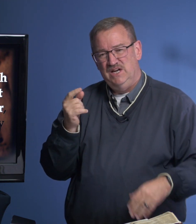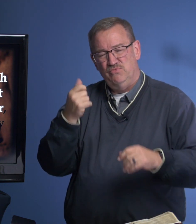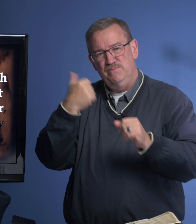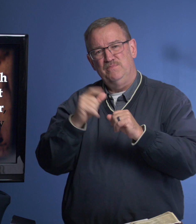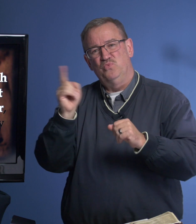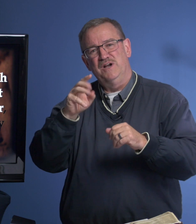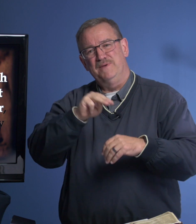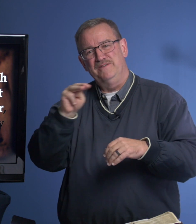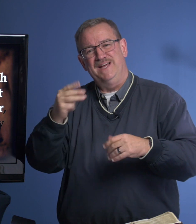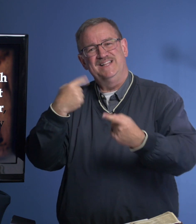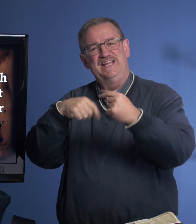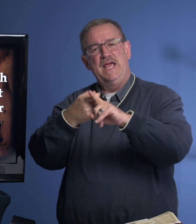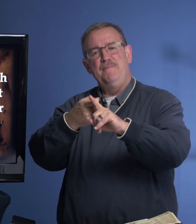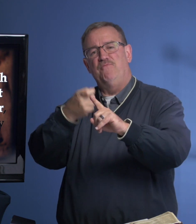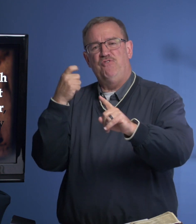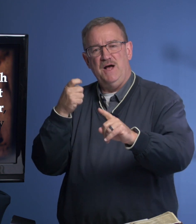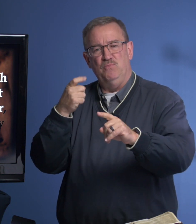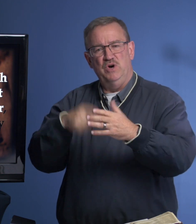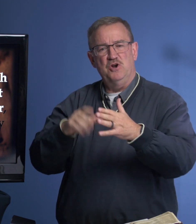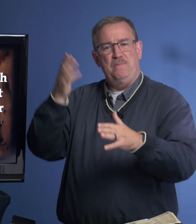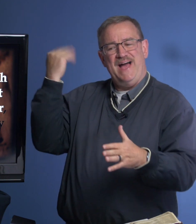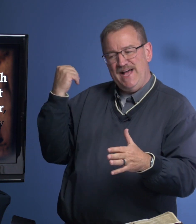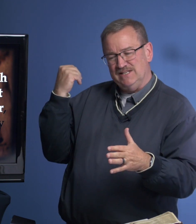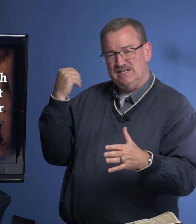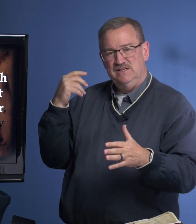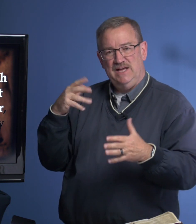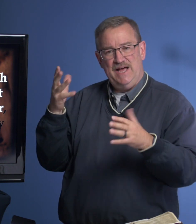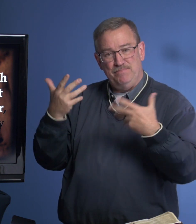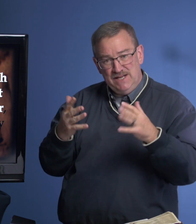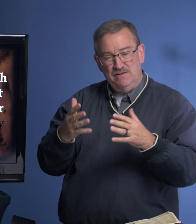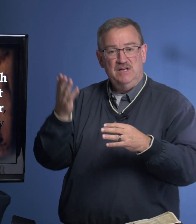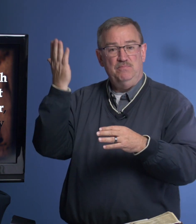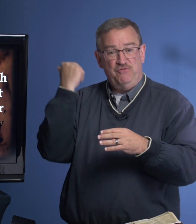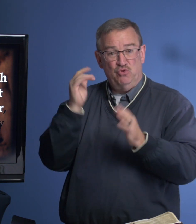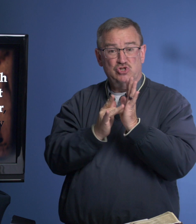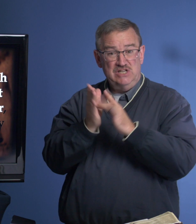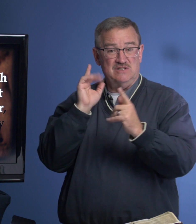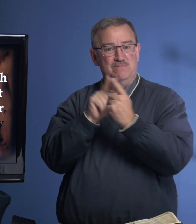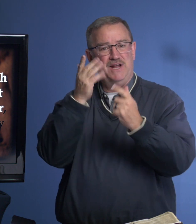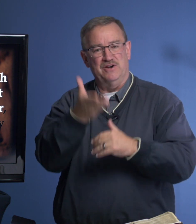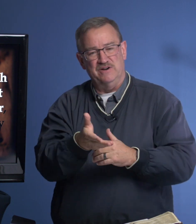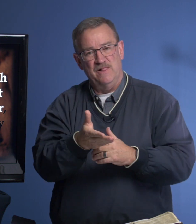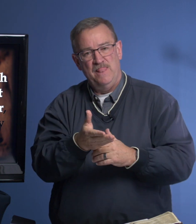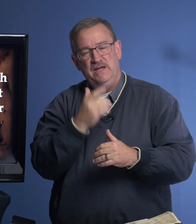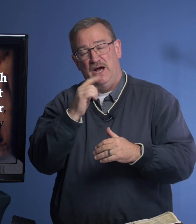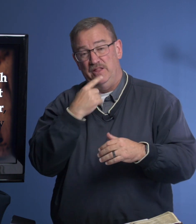Remember where Mary Magdalene came from, what her past had been before Jesus met her. The